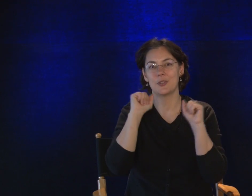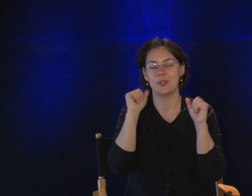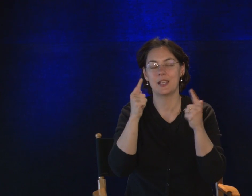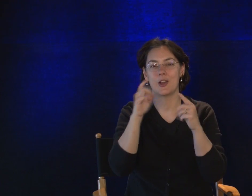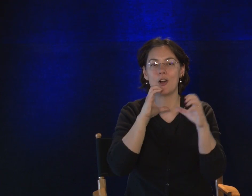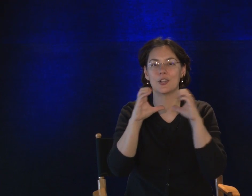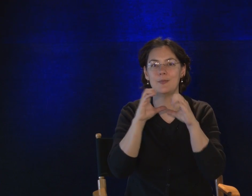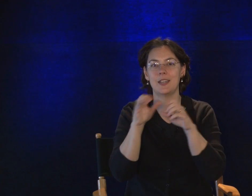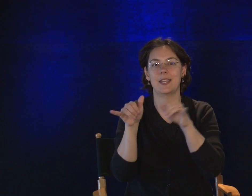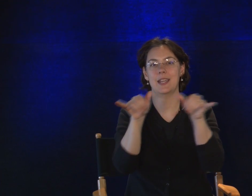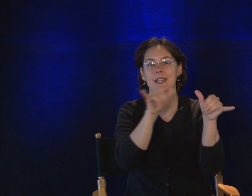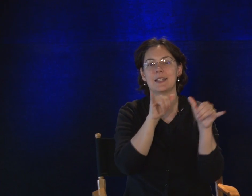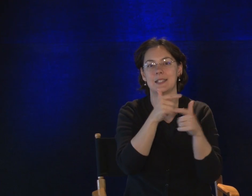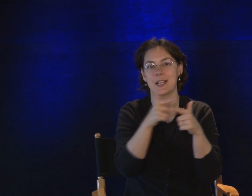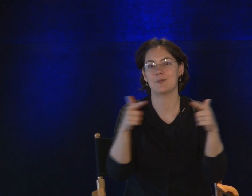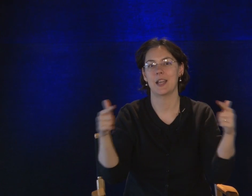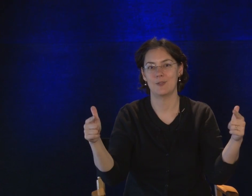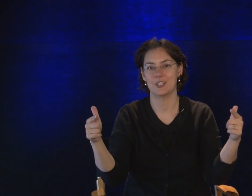that we can all communicate in the same language.